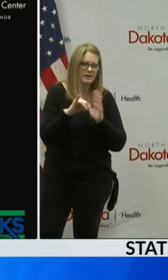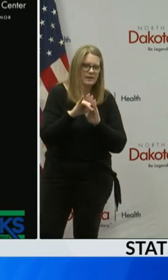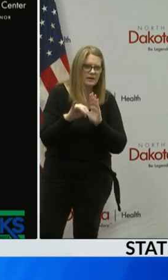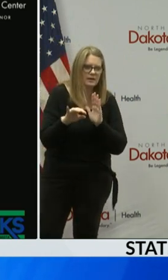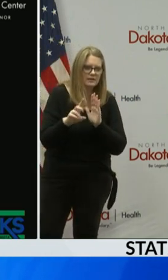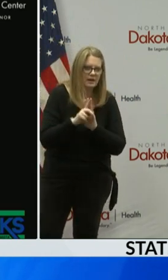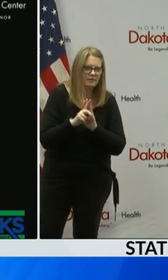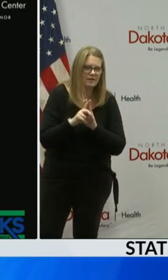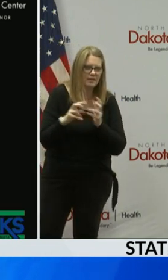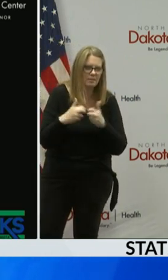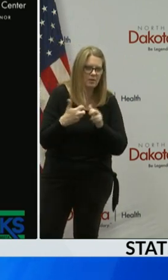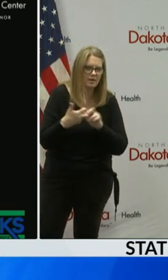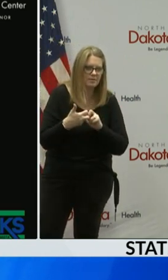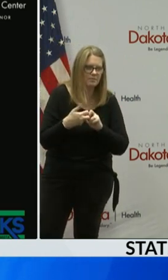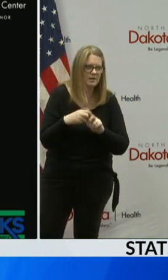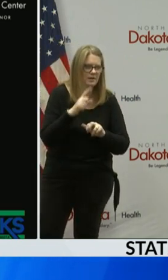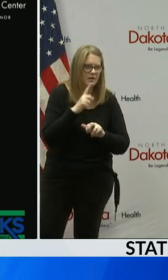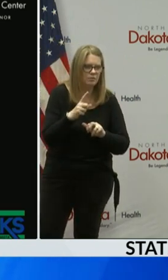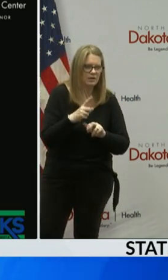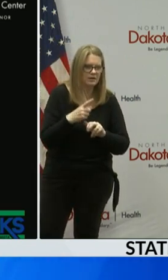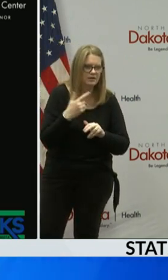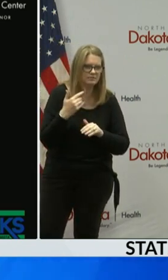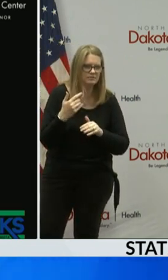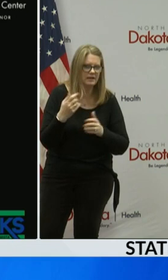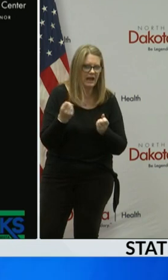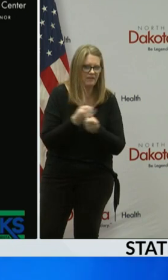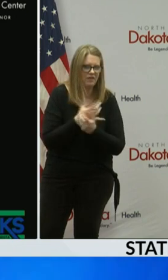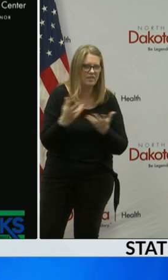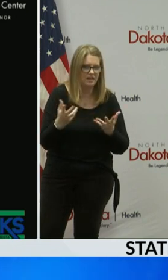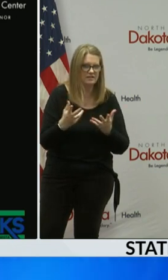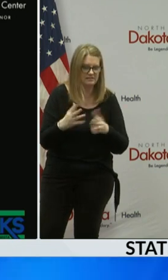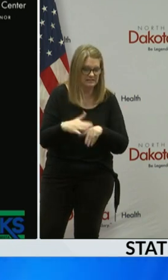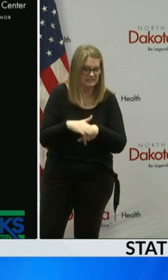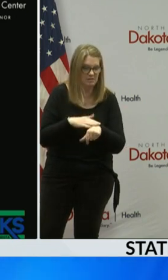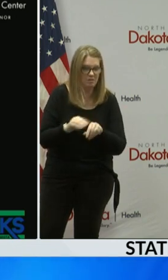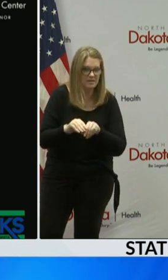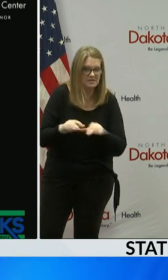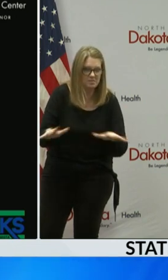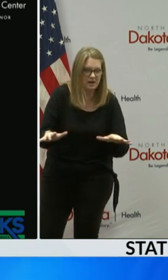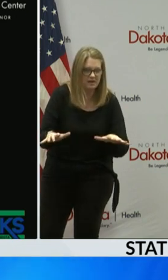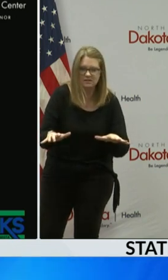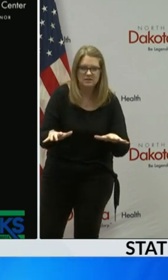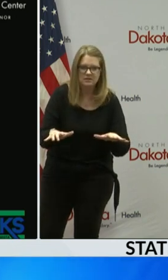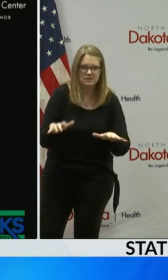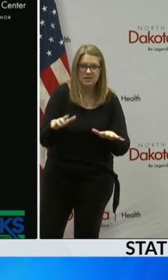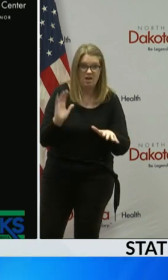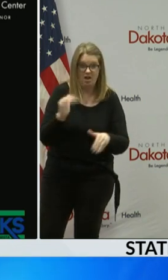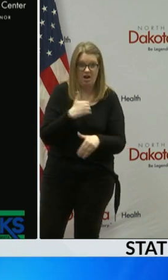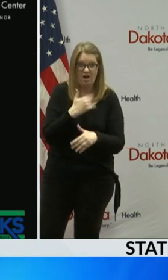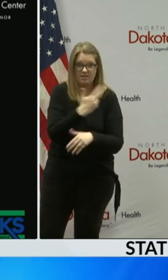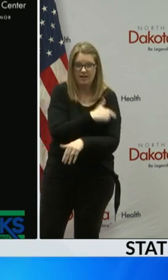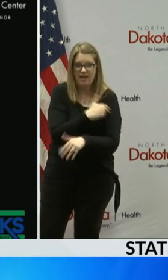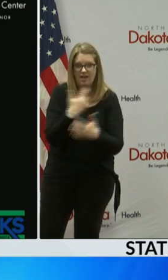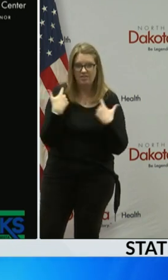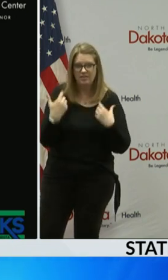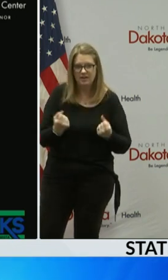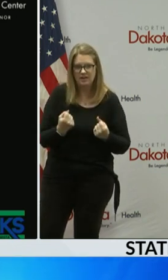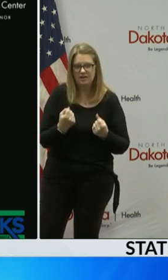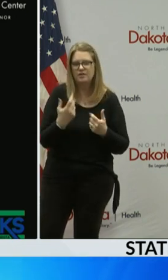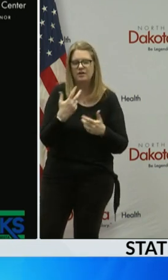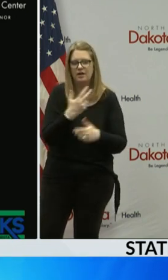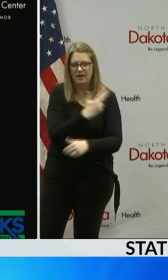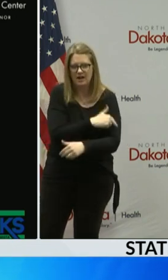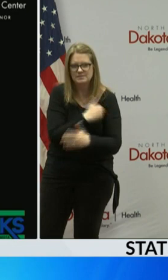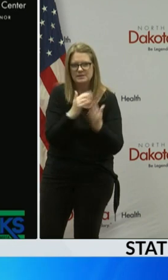isolating the problem and are doing everything we can to mitigate the spread of COVID-19 so we don't overwhelm our health care system. My sincere